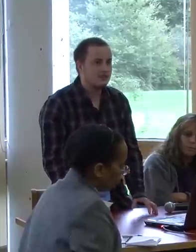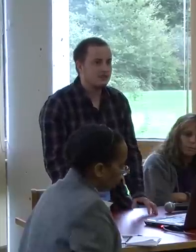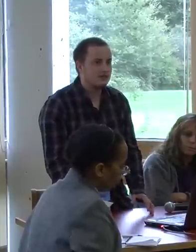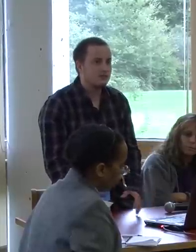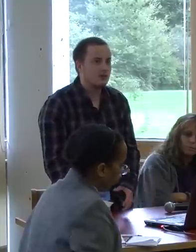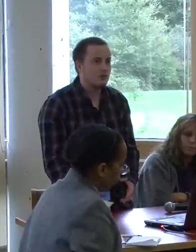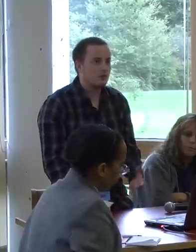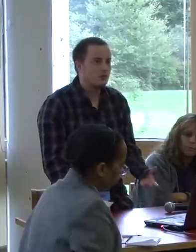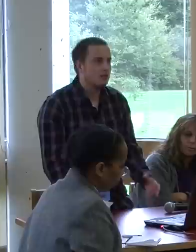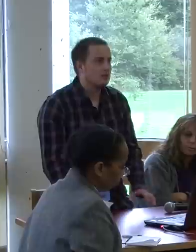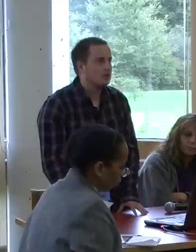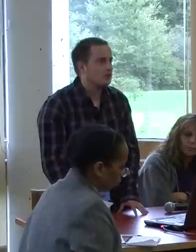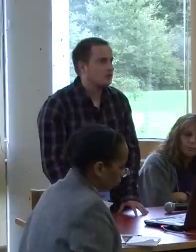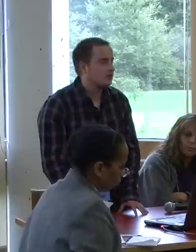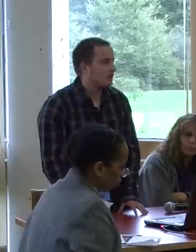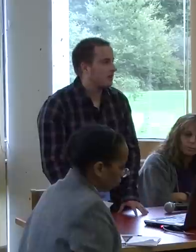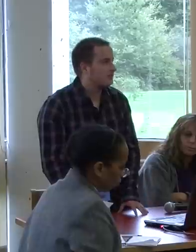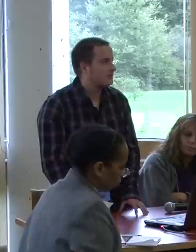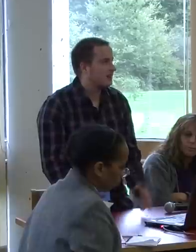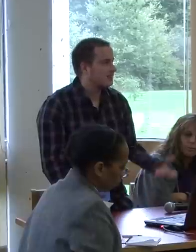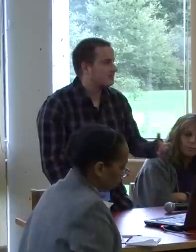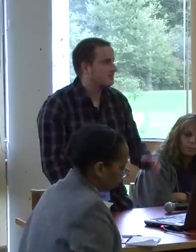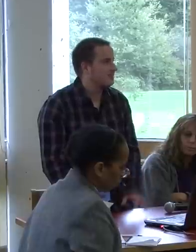you so you're going to have to text me.